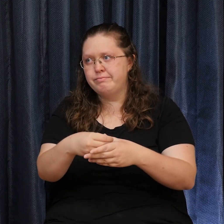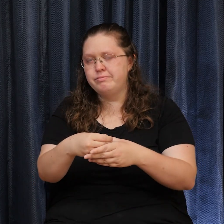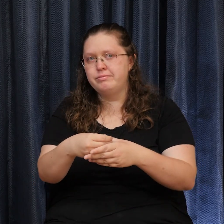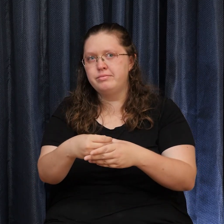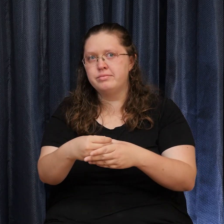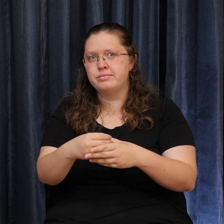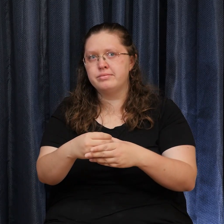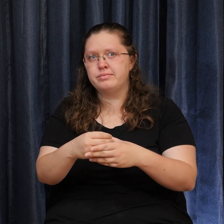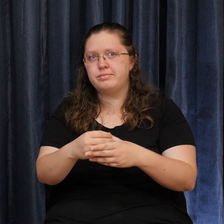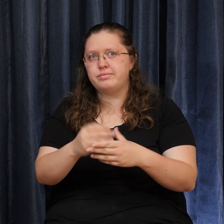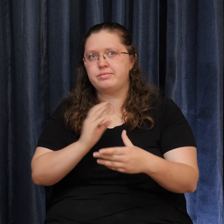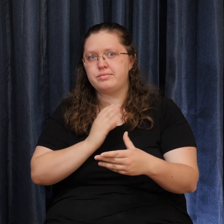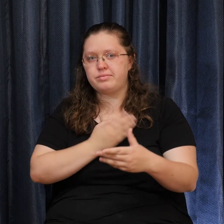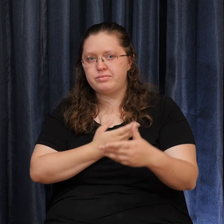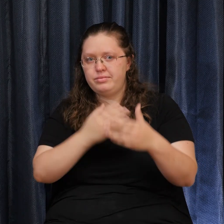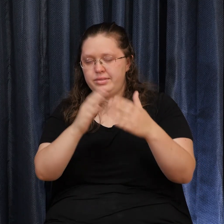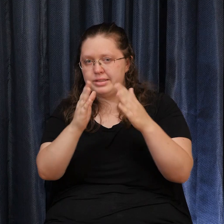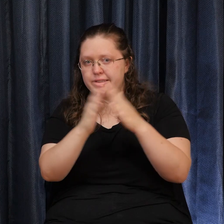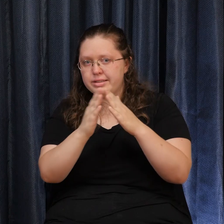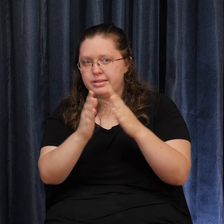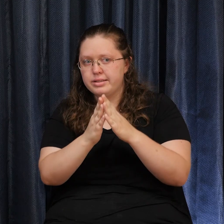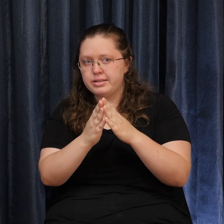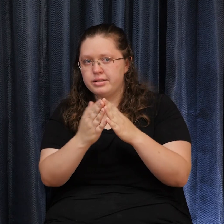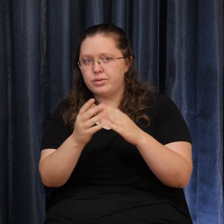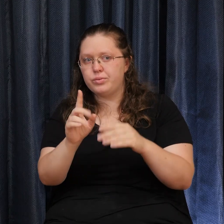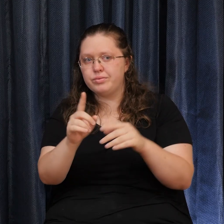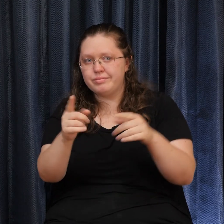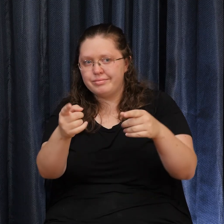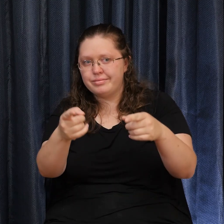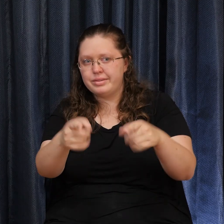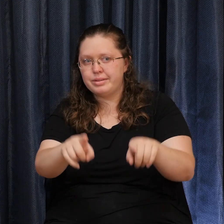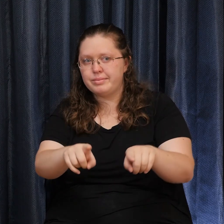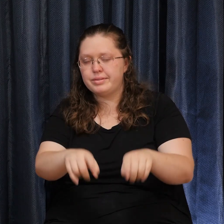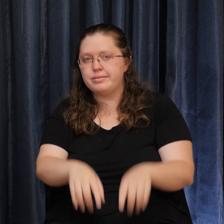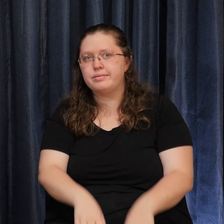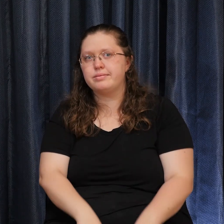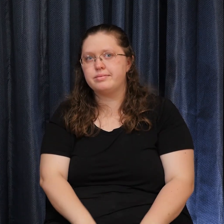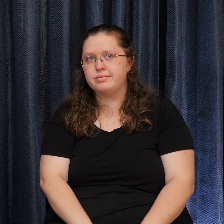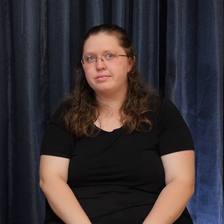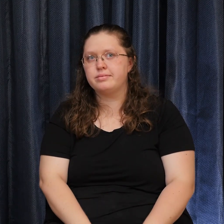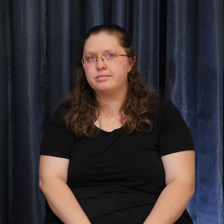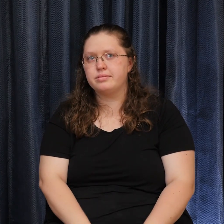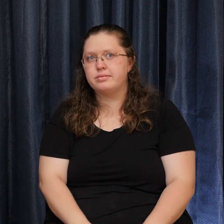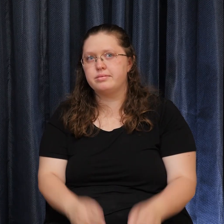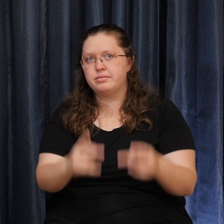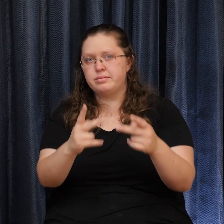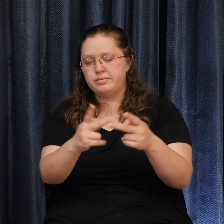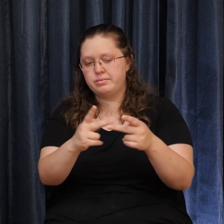Where this Incident occurred The place Where I left My physical body